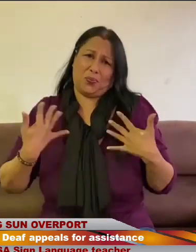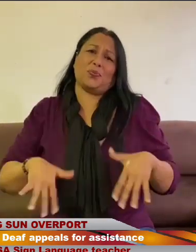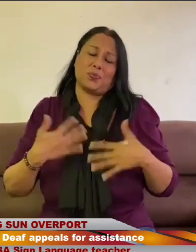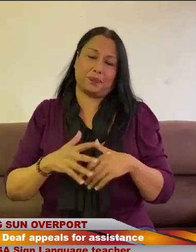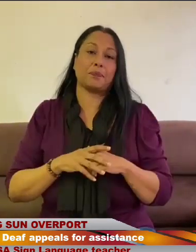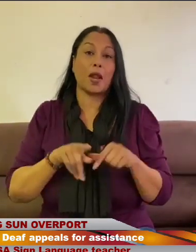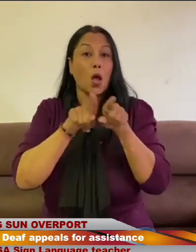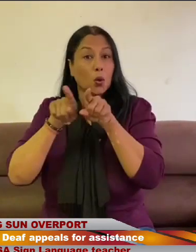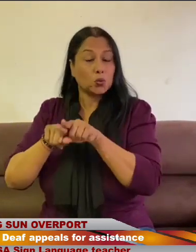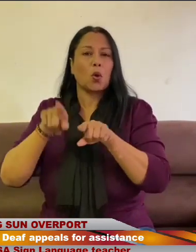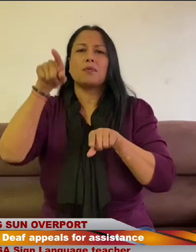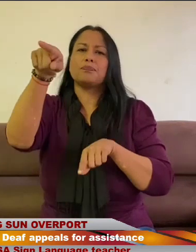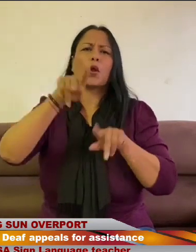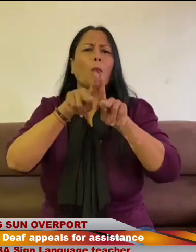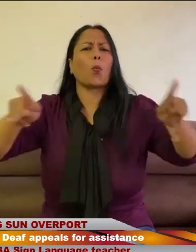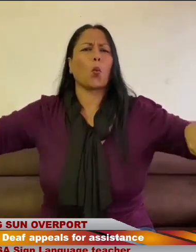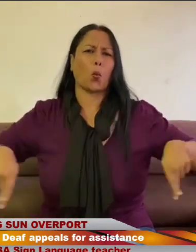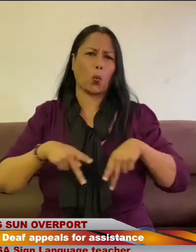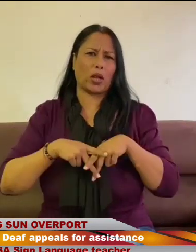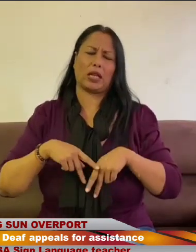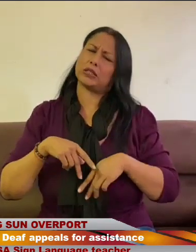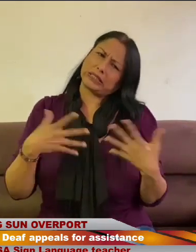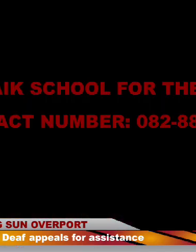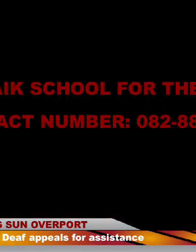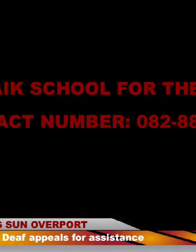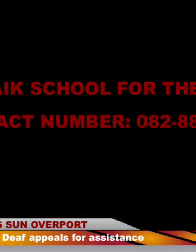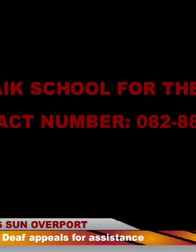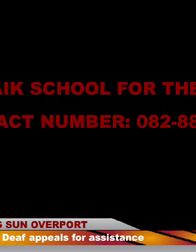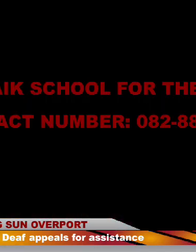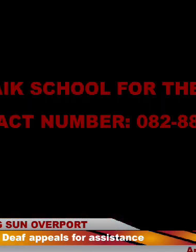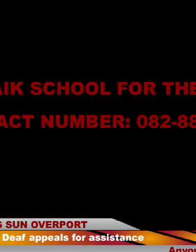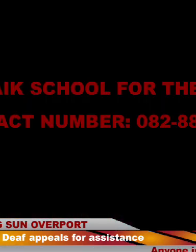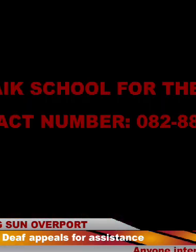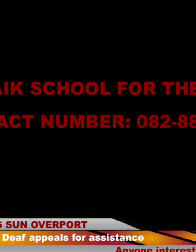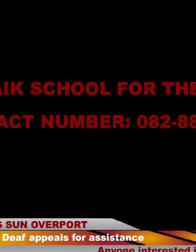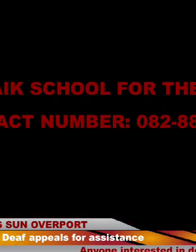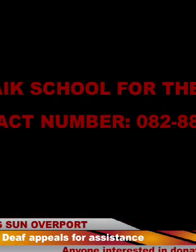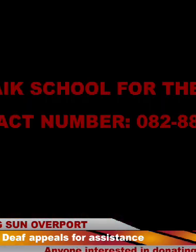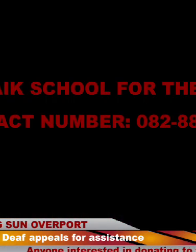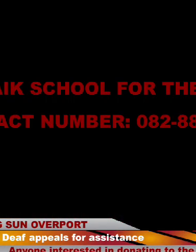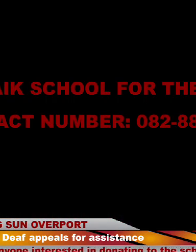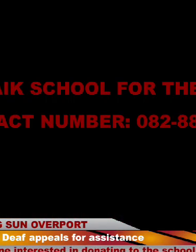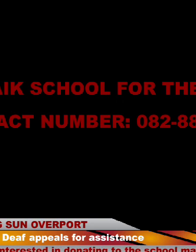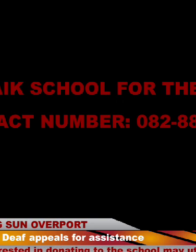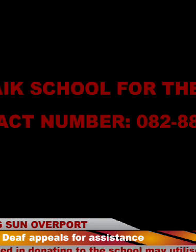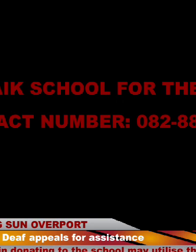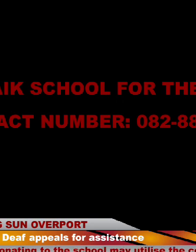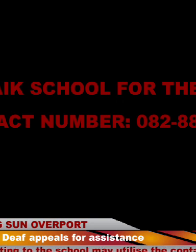beneficial to the children who sleep in the hostel every day. Anyone interested in donating to the school may utilize the contact details on the